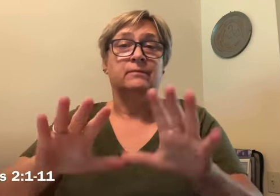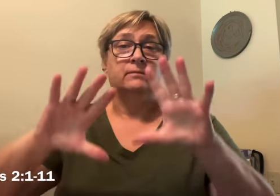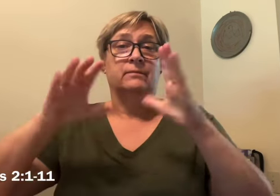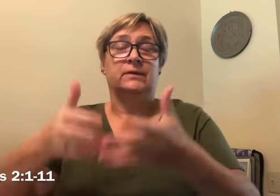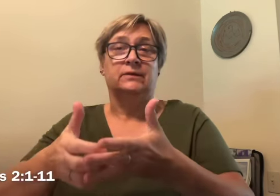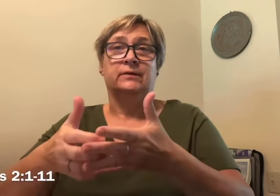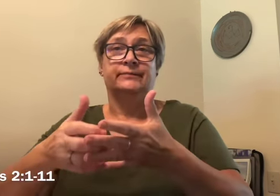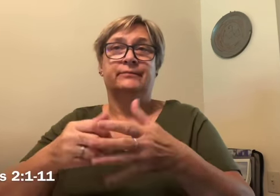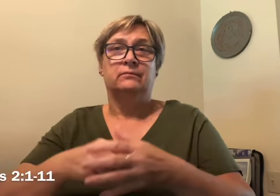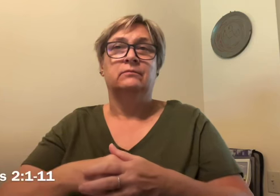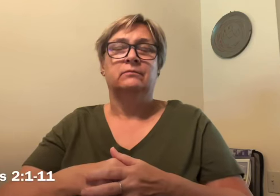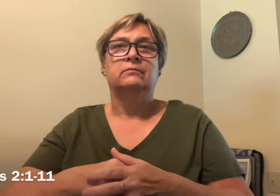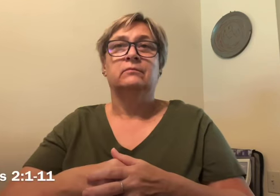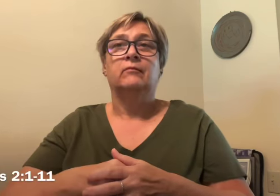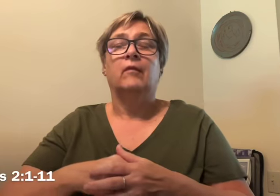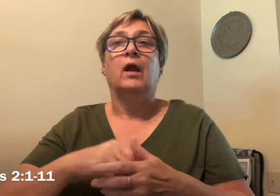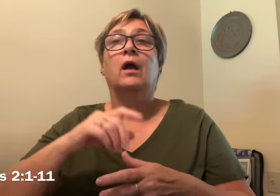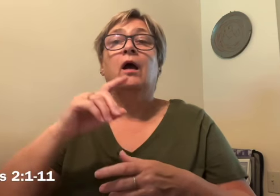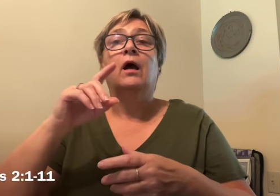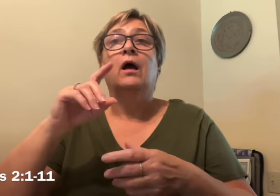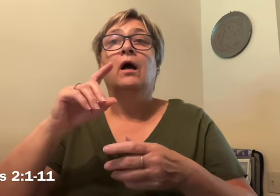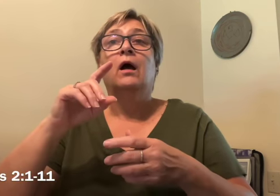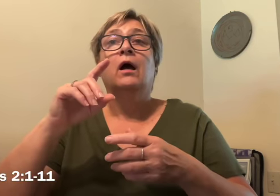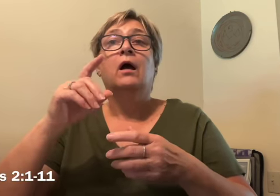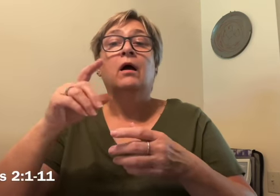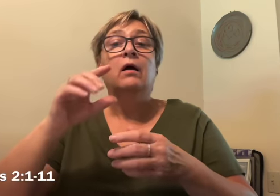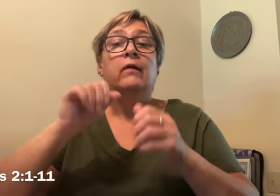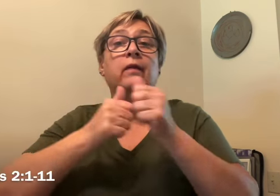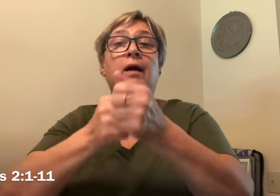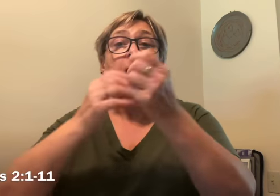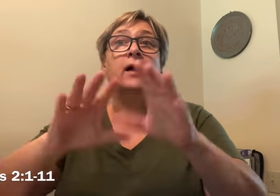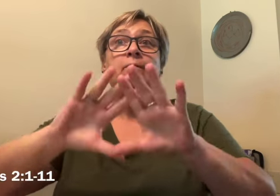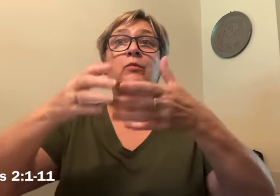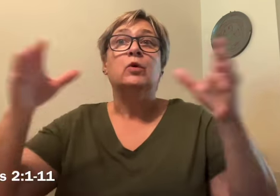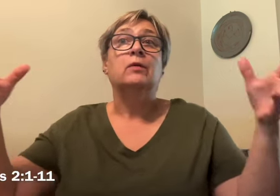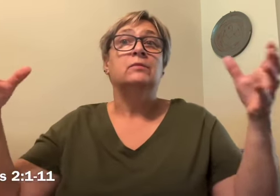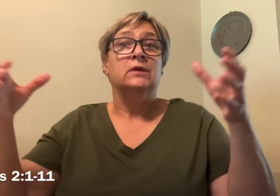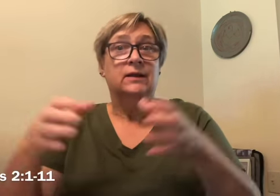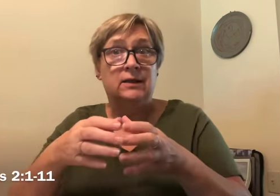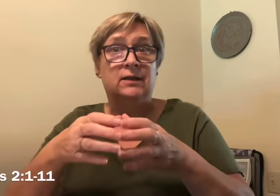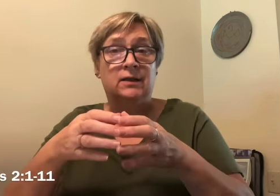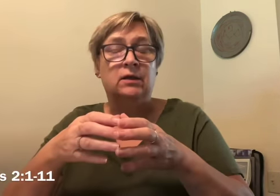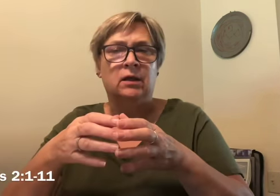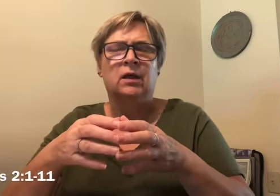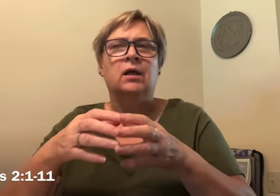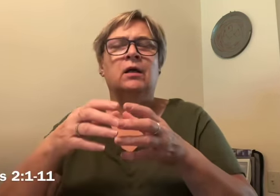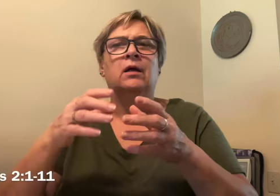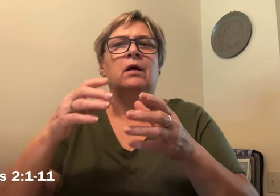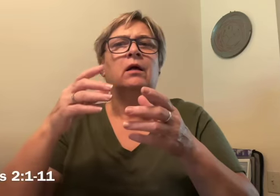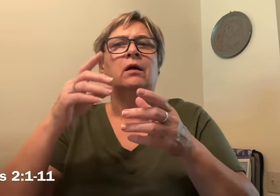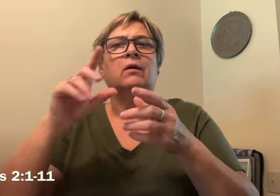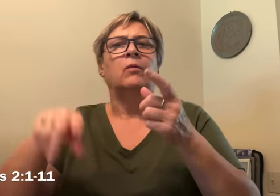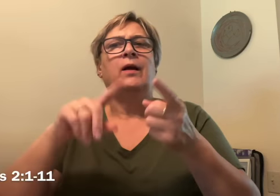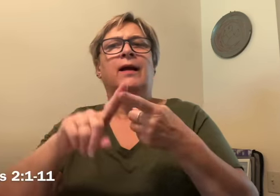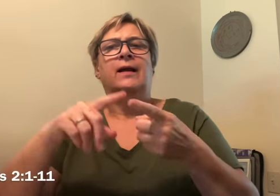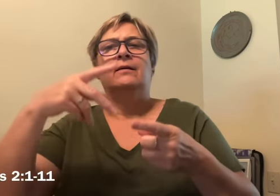when the time for Pentecost was fulfilled